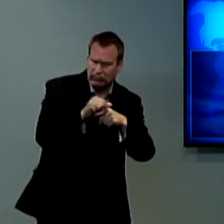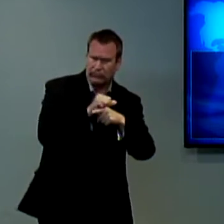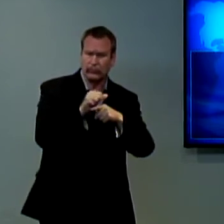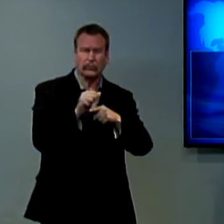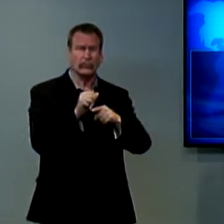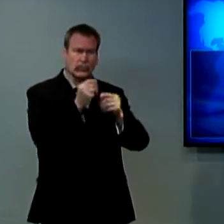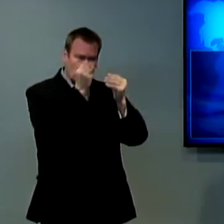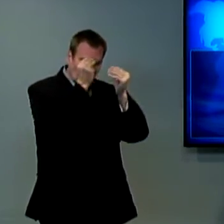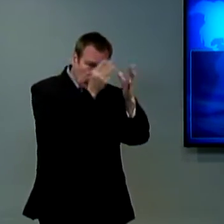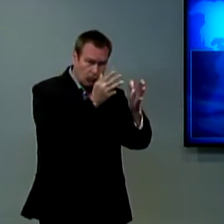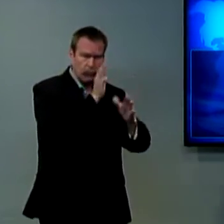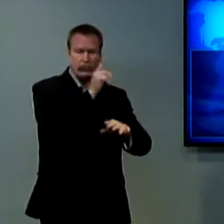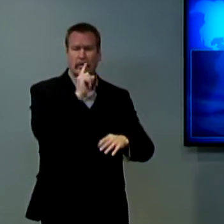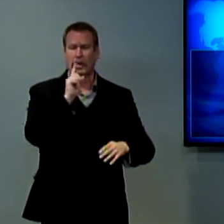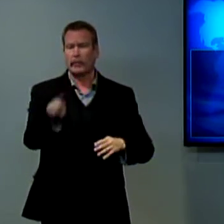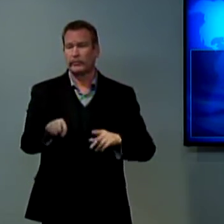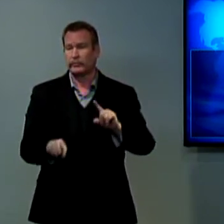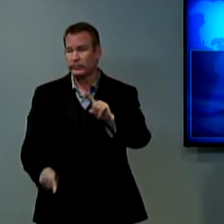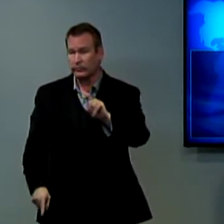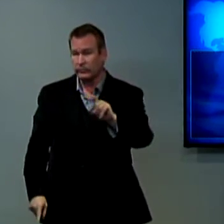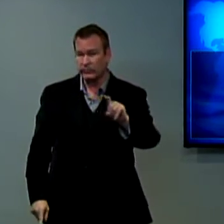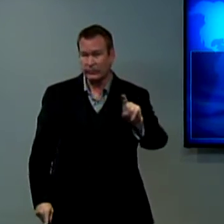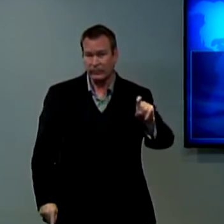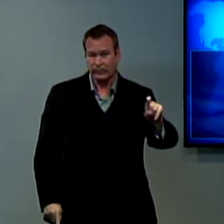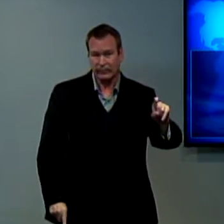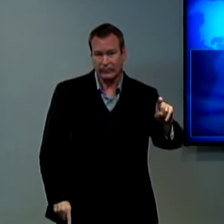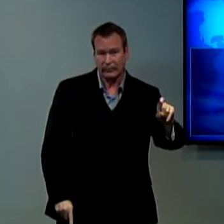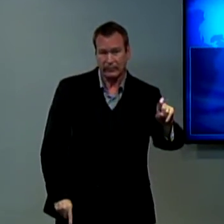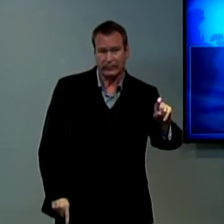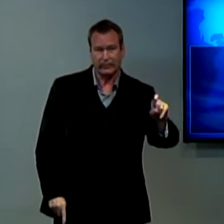Finally, want you to ask yourself, do you keep commitments?